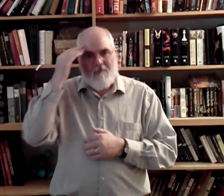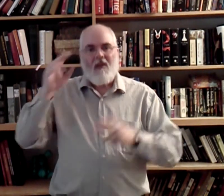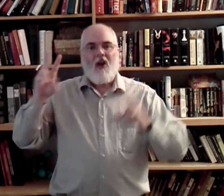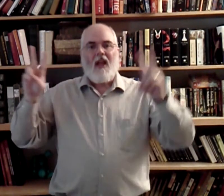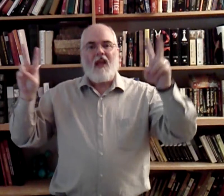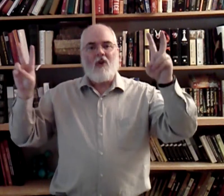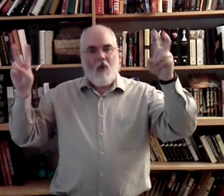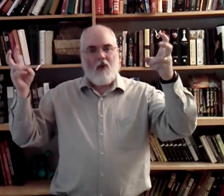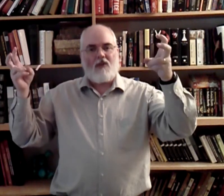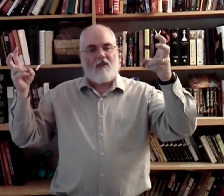In quotes.